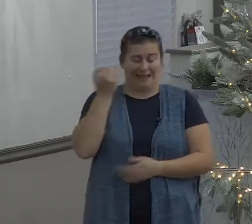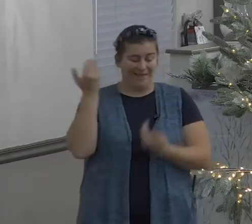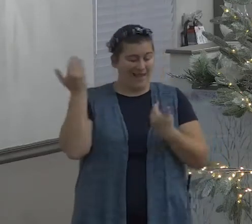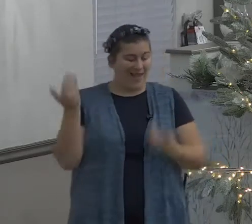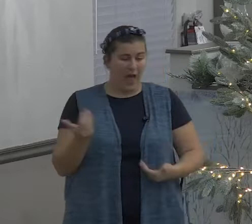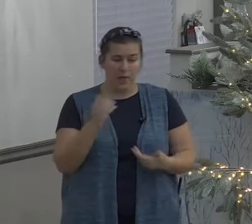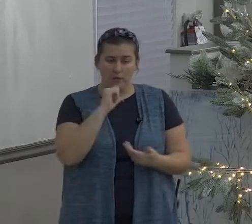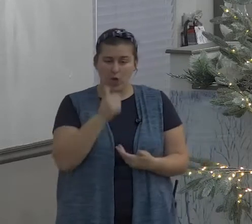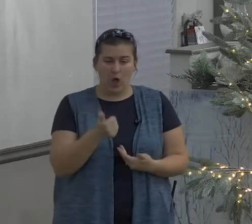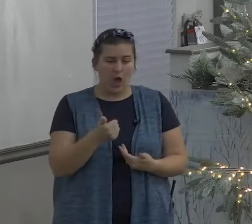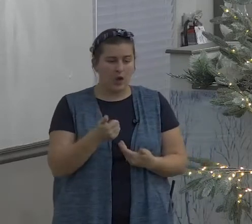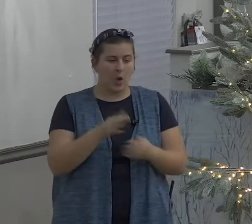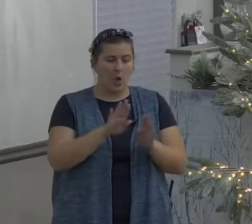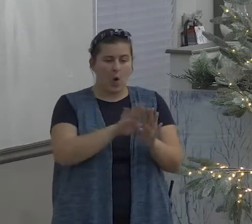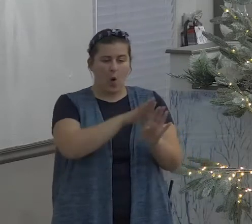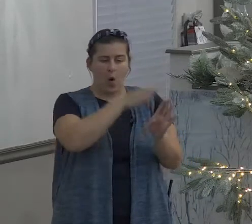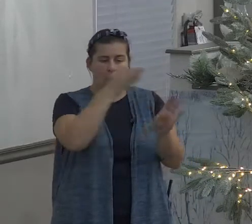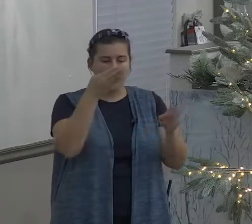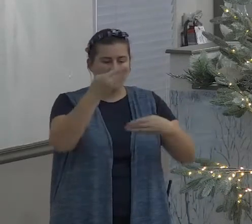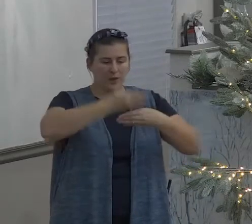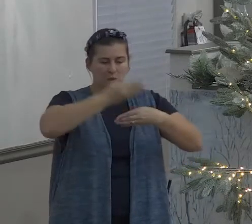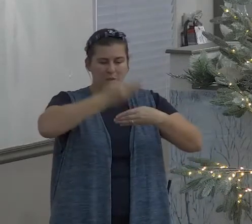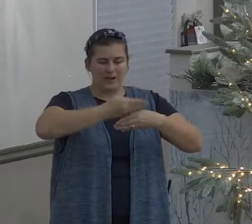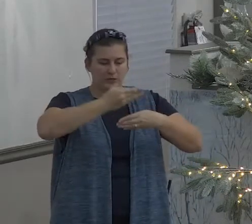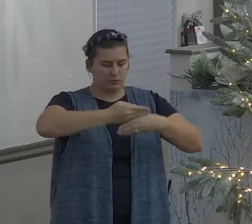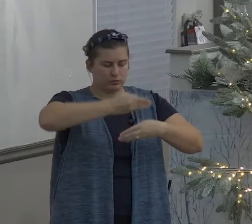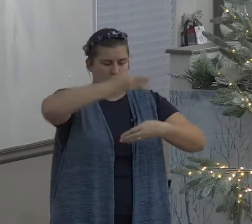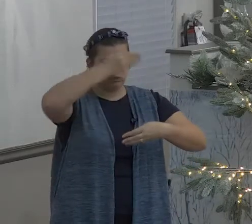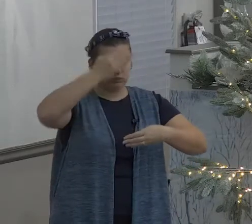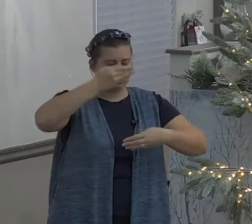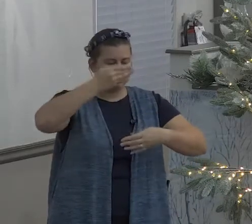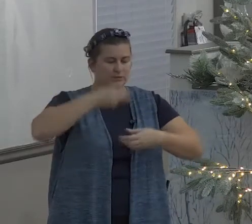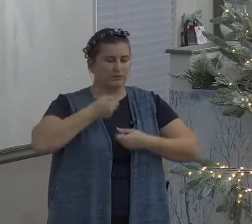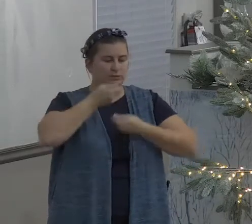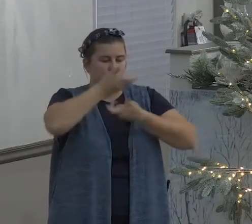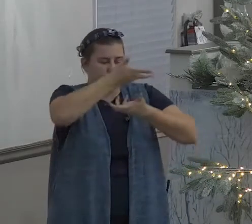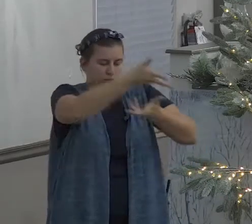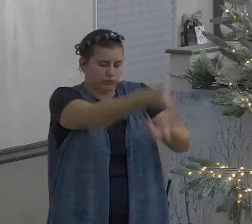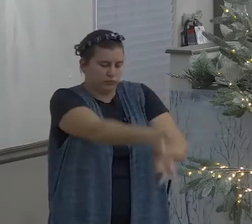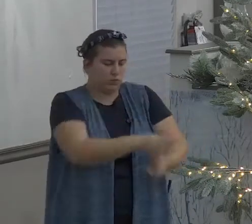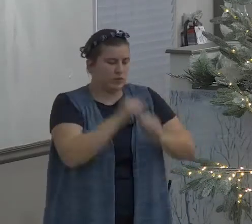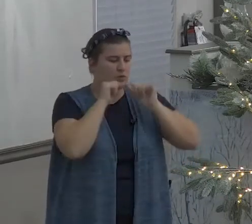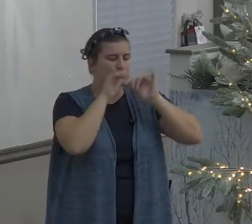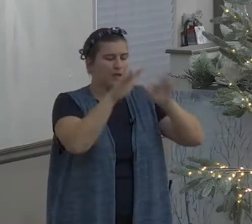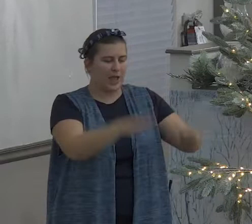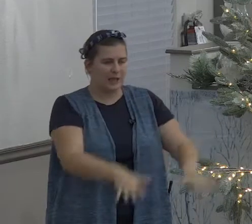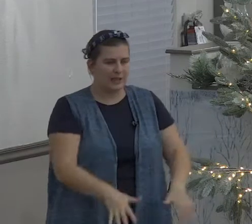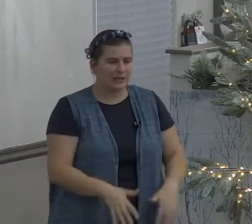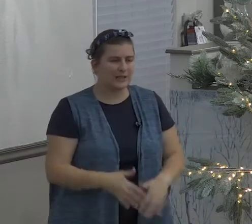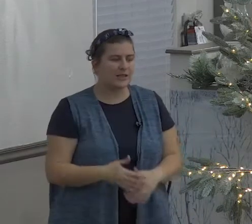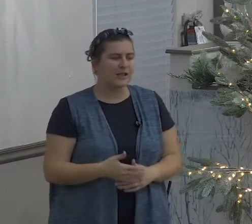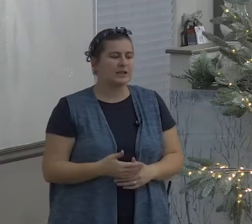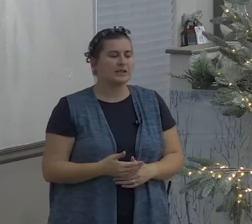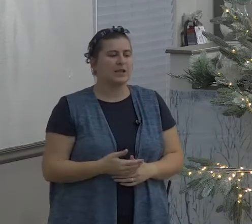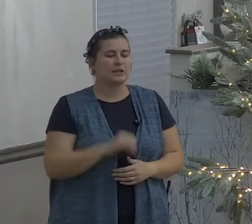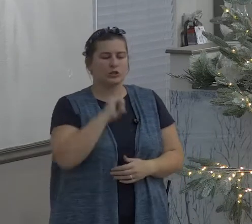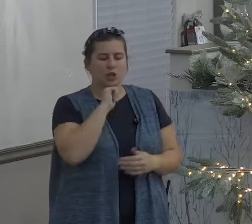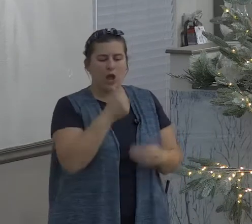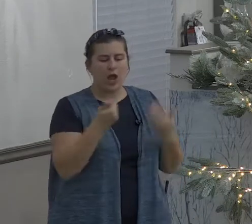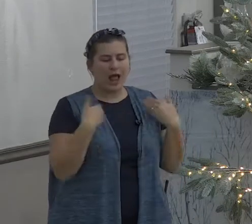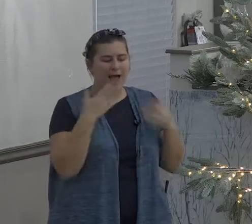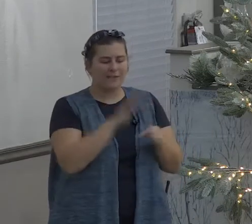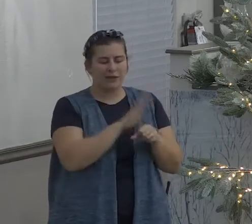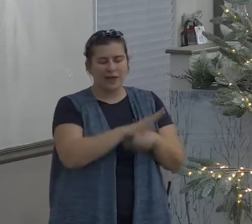his house and prove me now herewith saith the Lord of hosts if I will